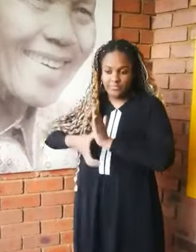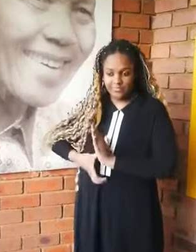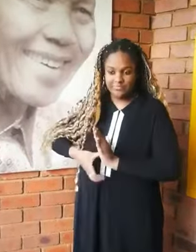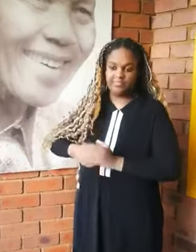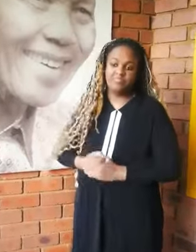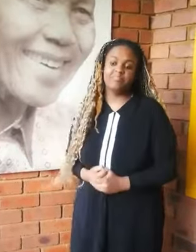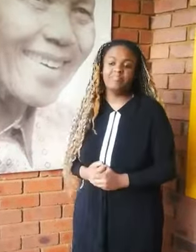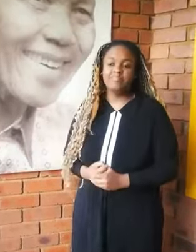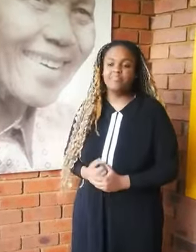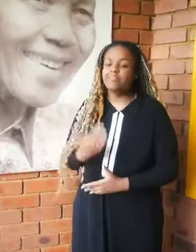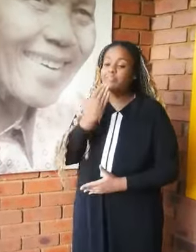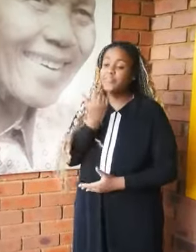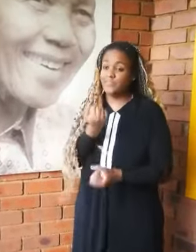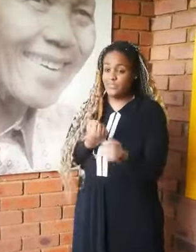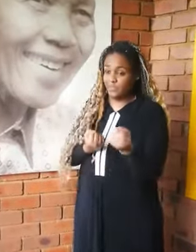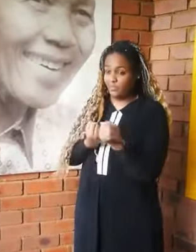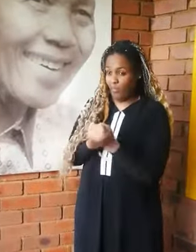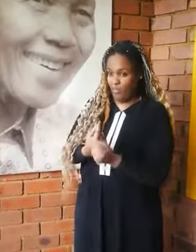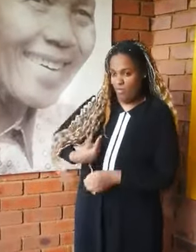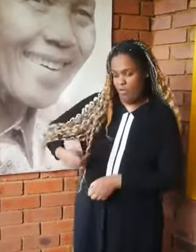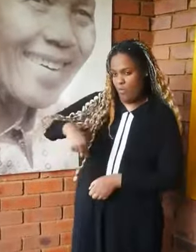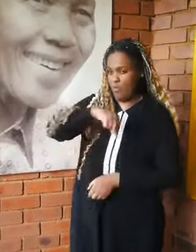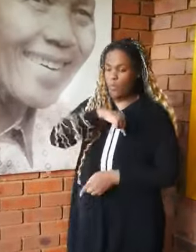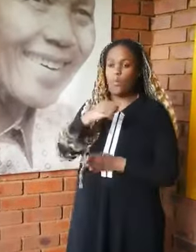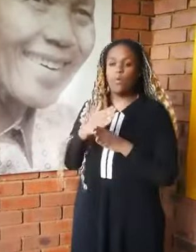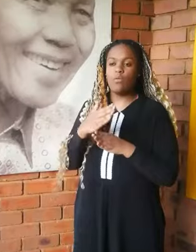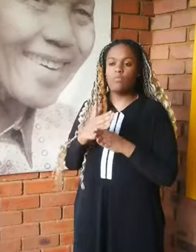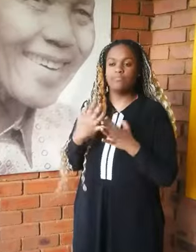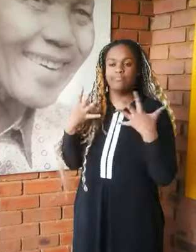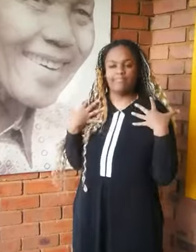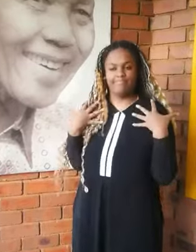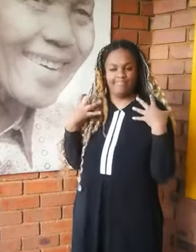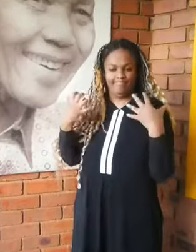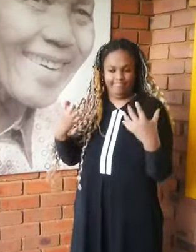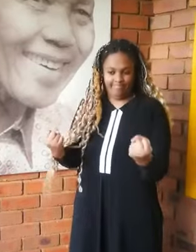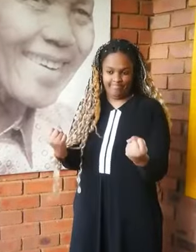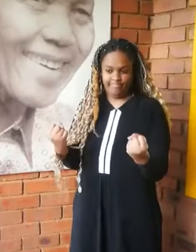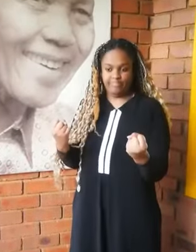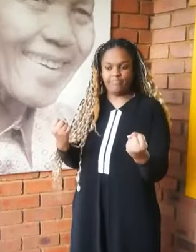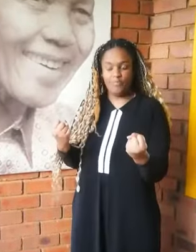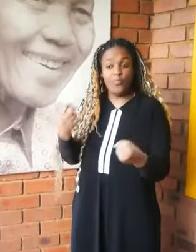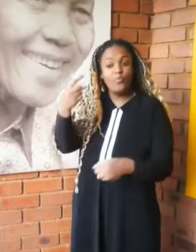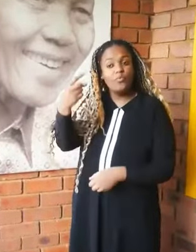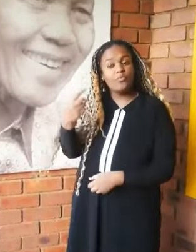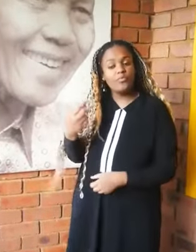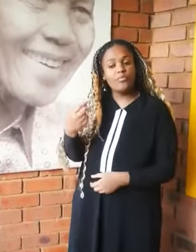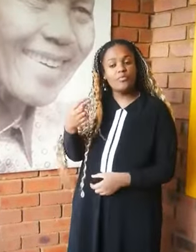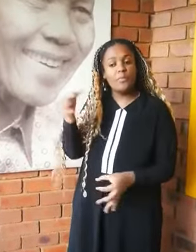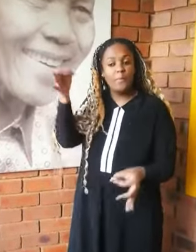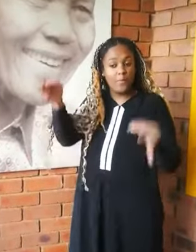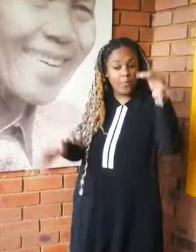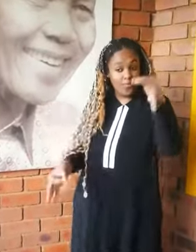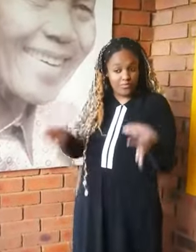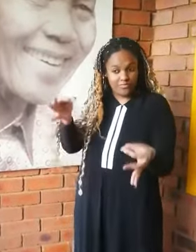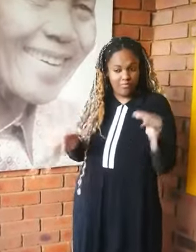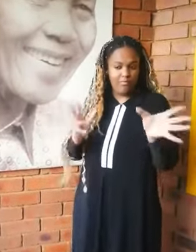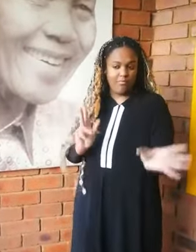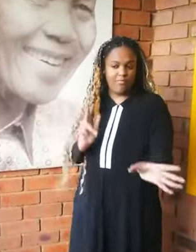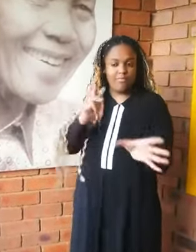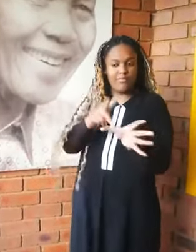Please support our work to strengthen the political participation and leadership of women with